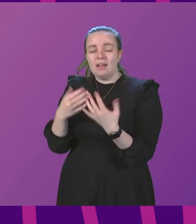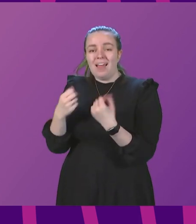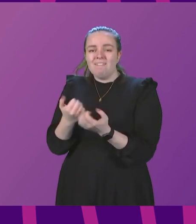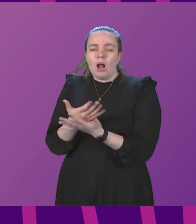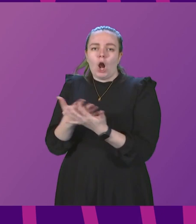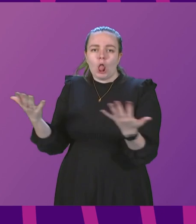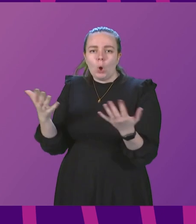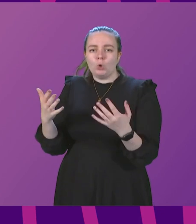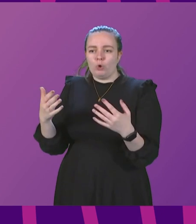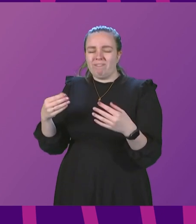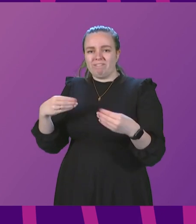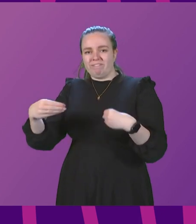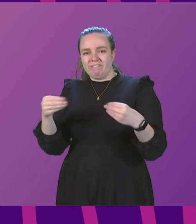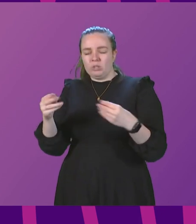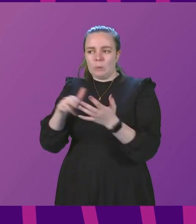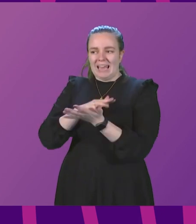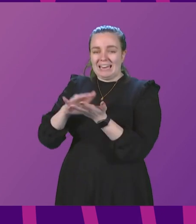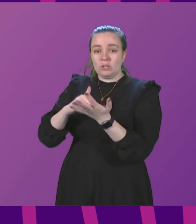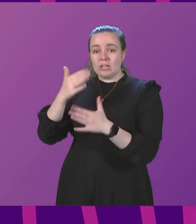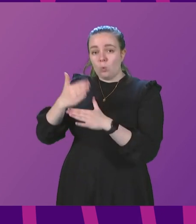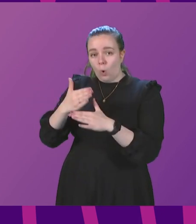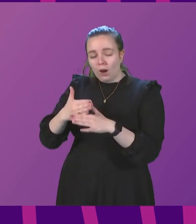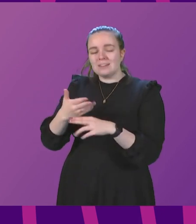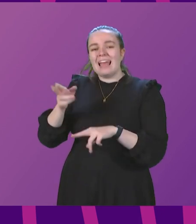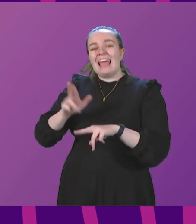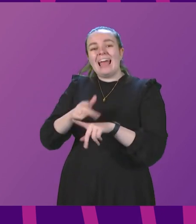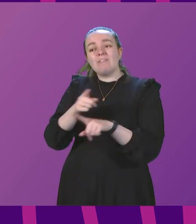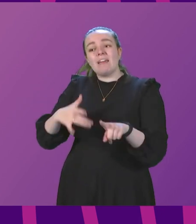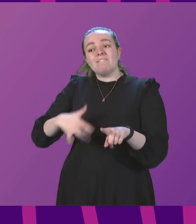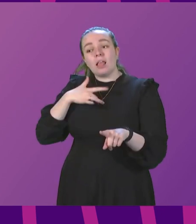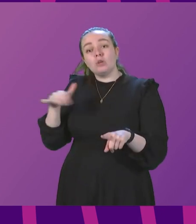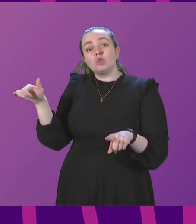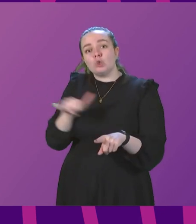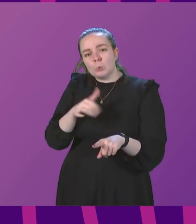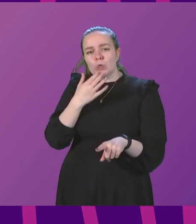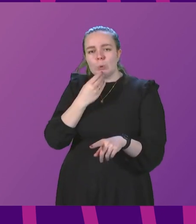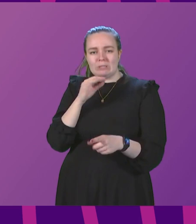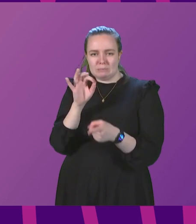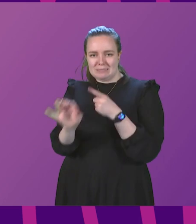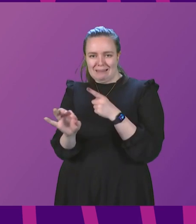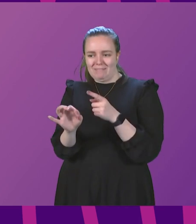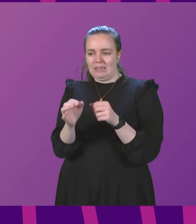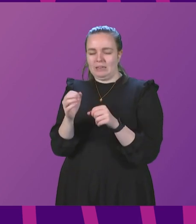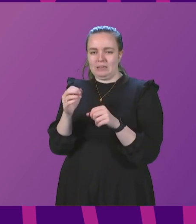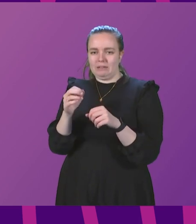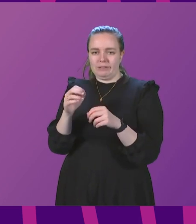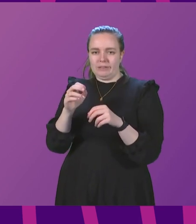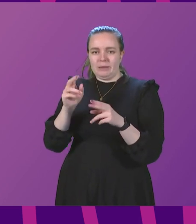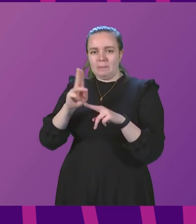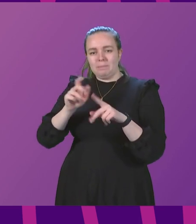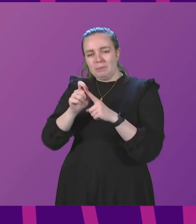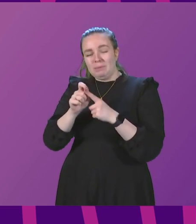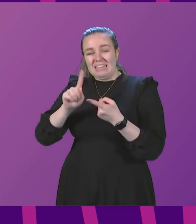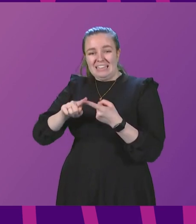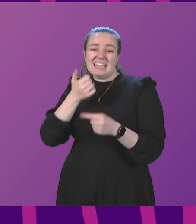of latitude to NHS workers if they feel that they should be using a particular grade of PPE to do that. And